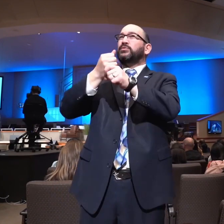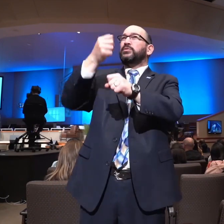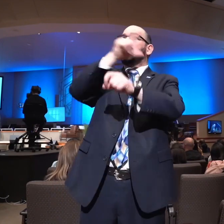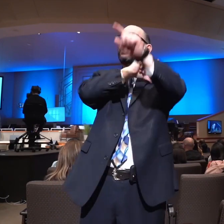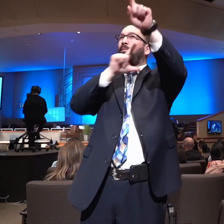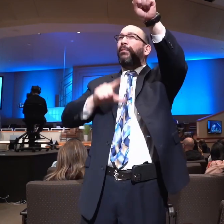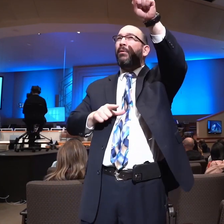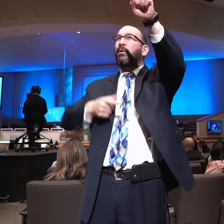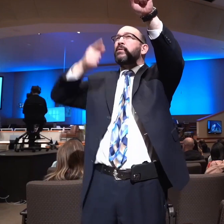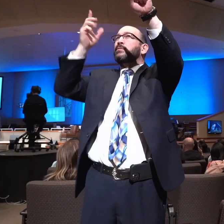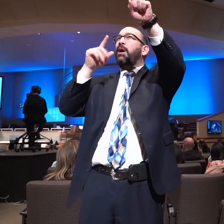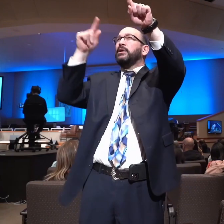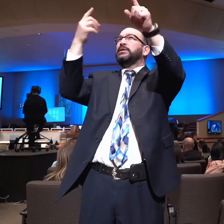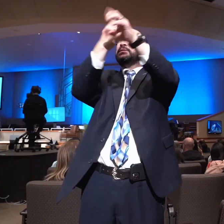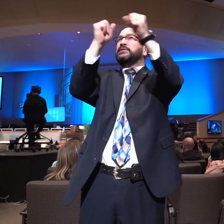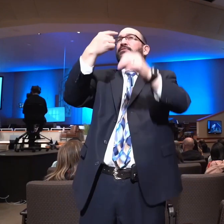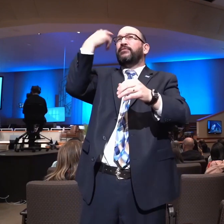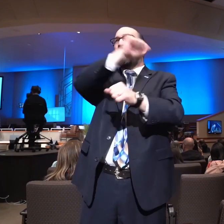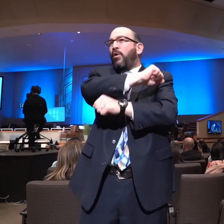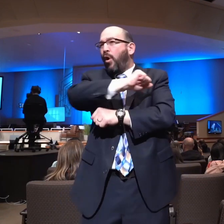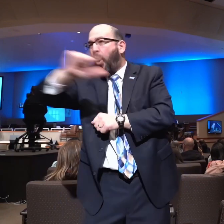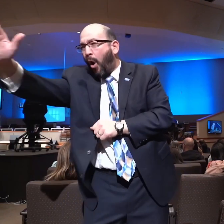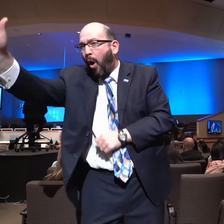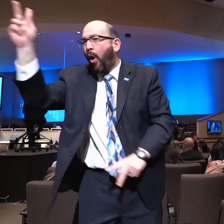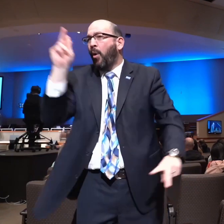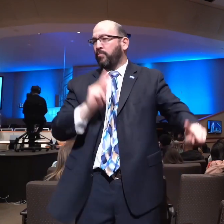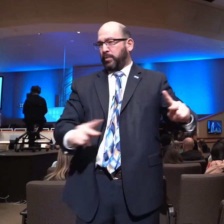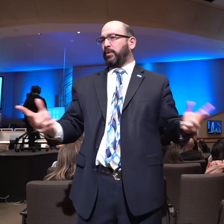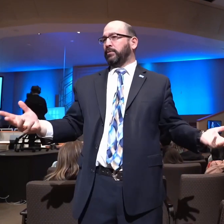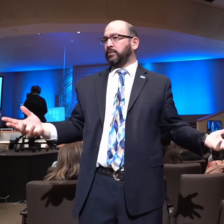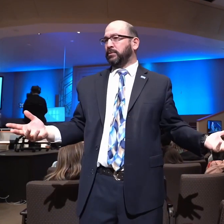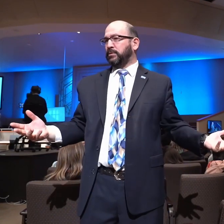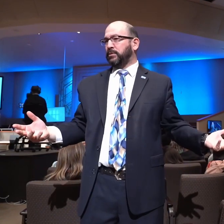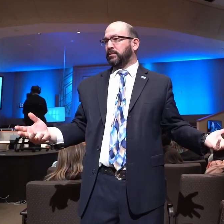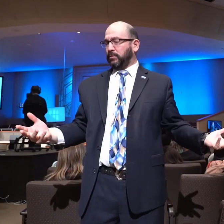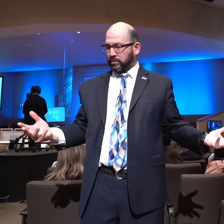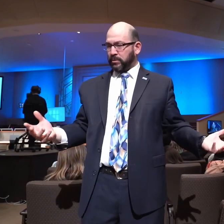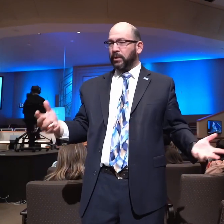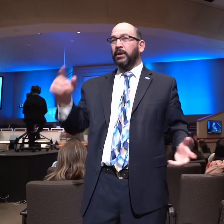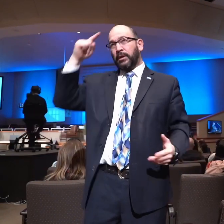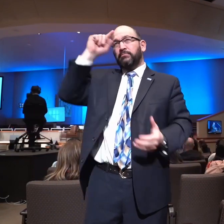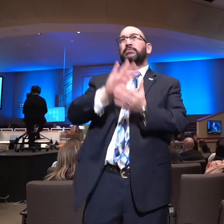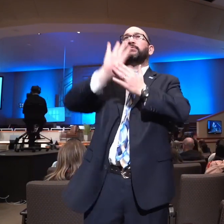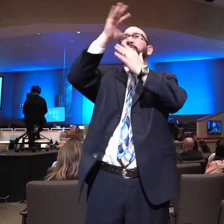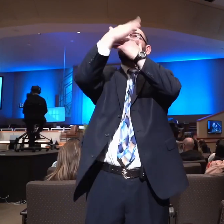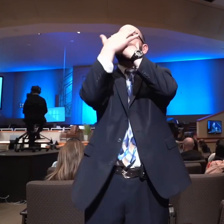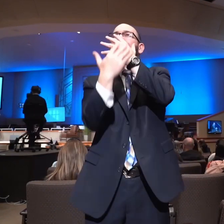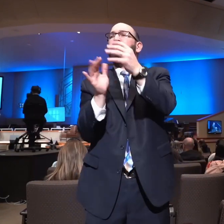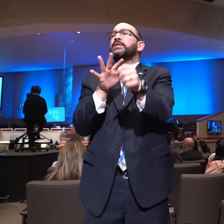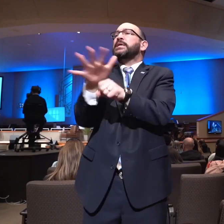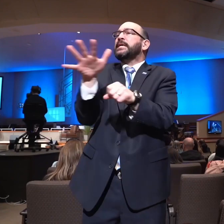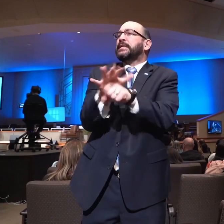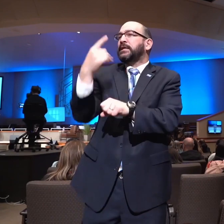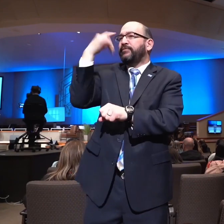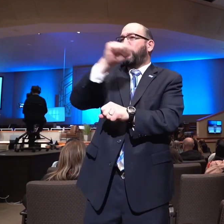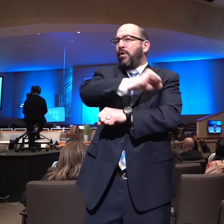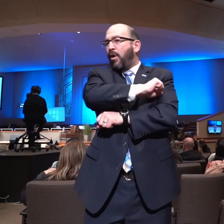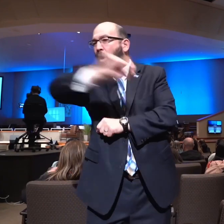of all men, especially those that believe. I believe tonight that the blood of Jesus Christ is efficace for the sins of the entire